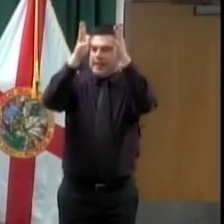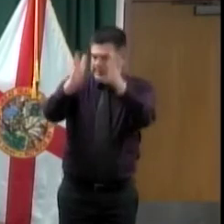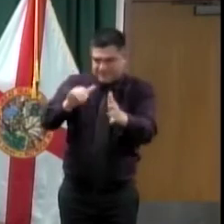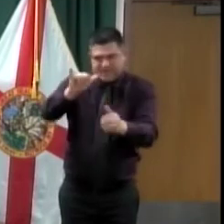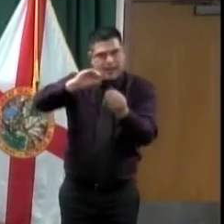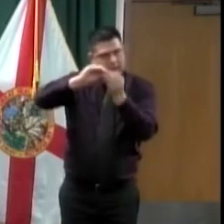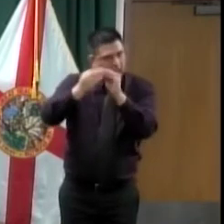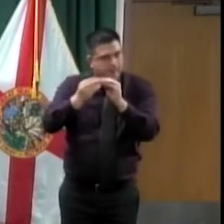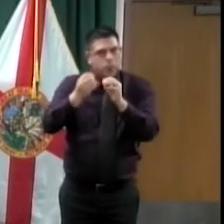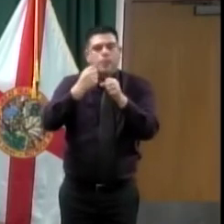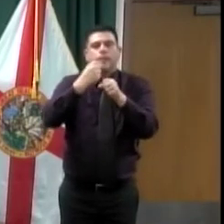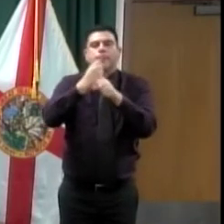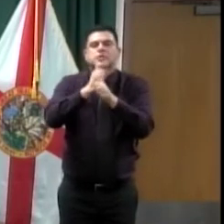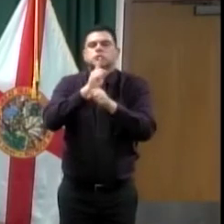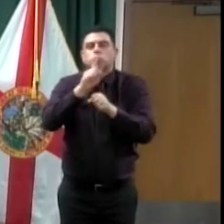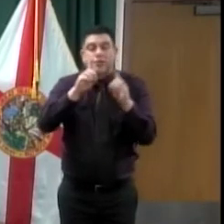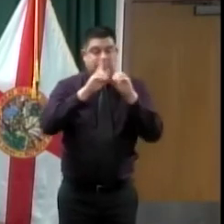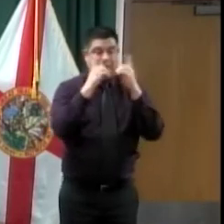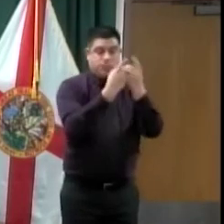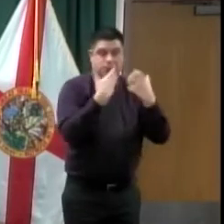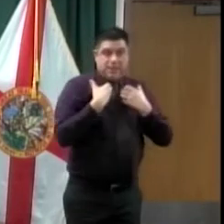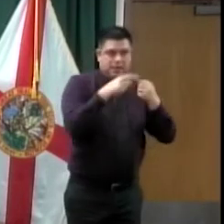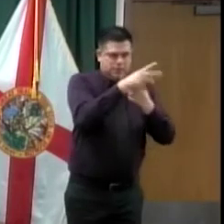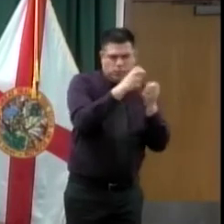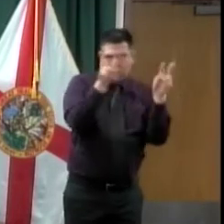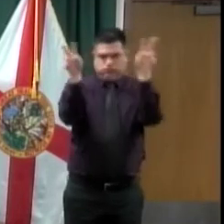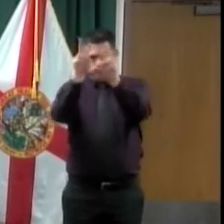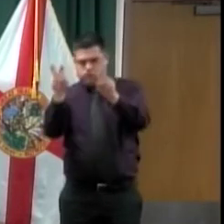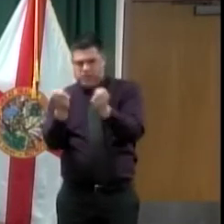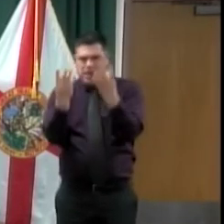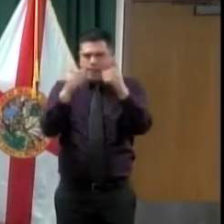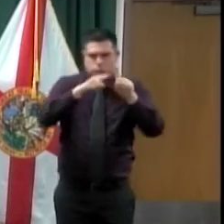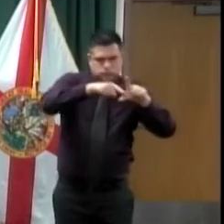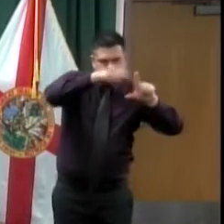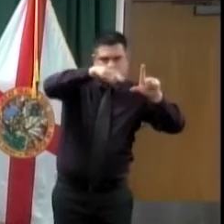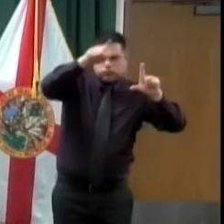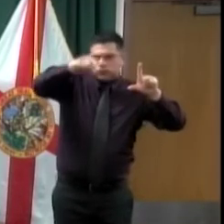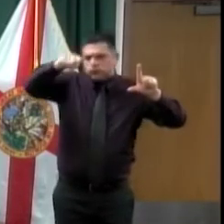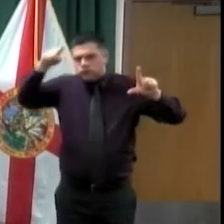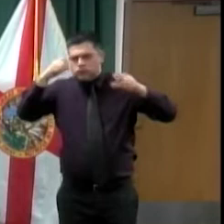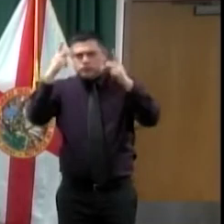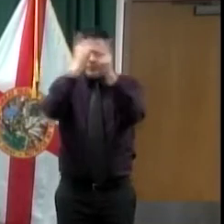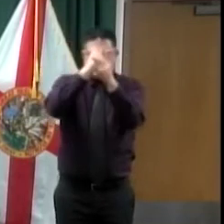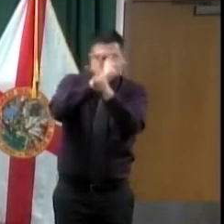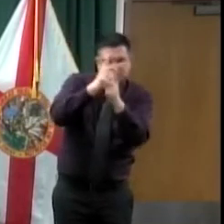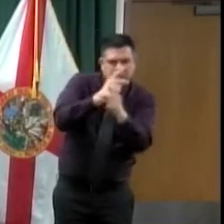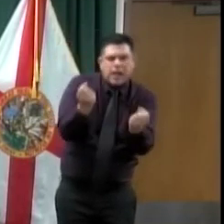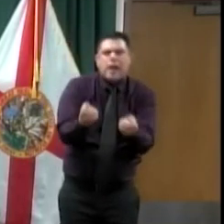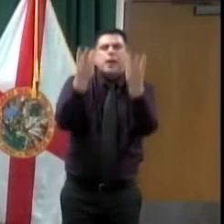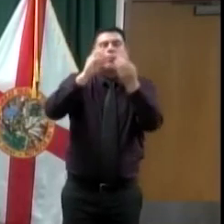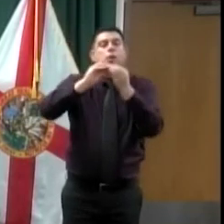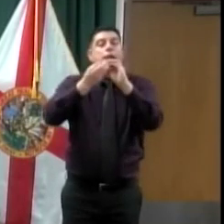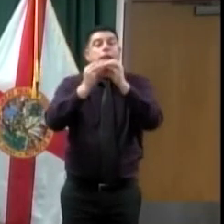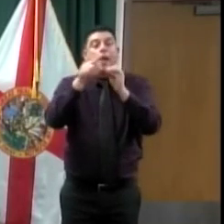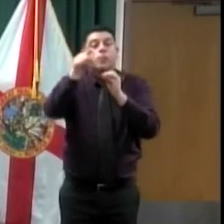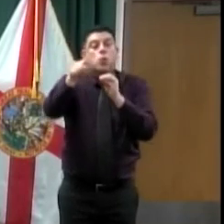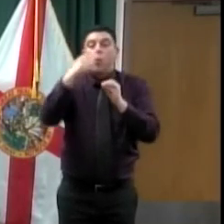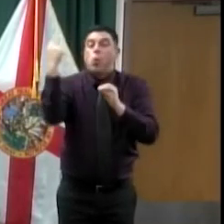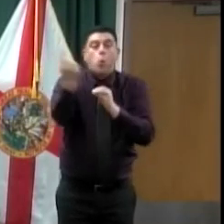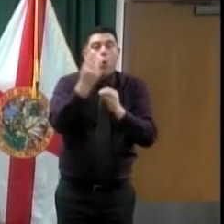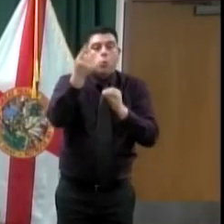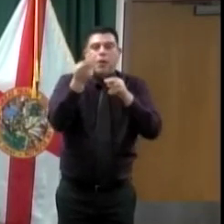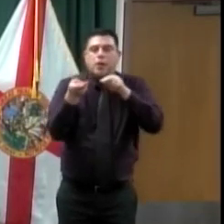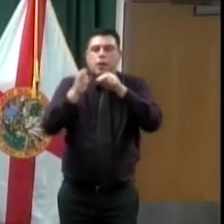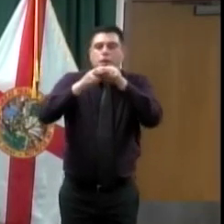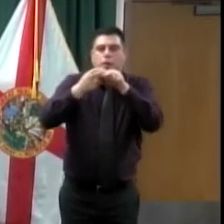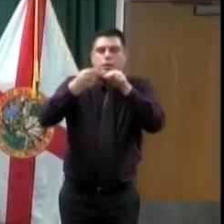number. So the numbers in the state of Florida at this time will always just continue to go up, okay? They will